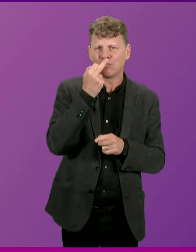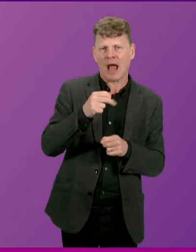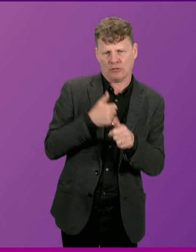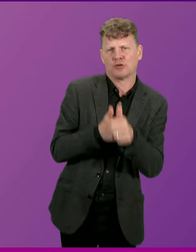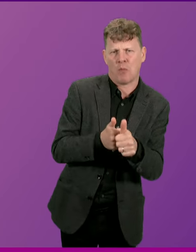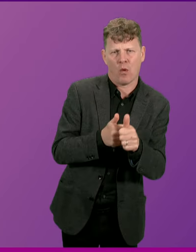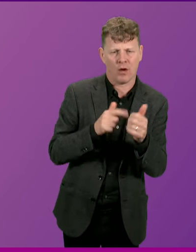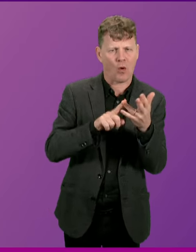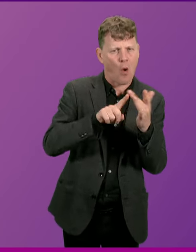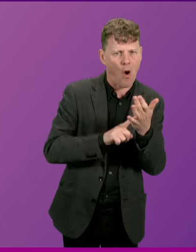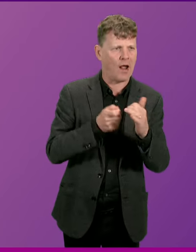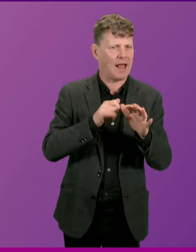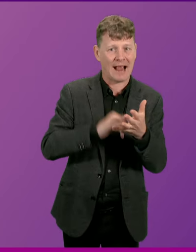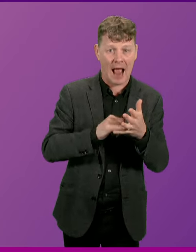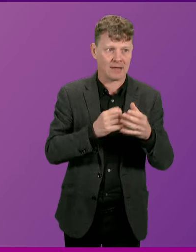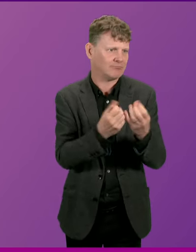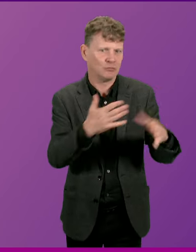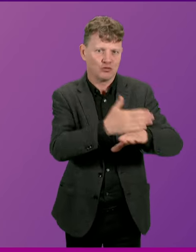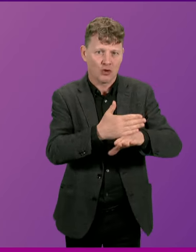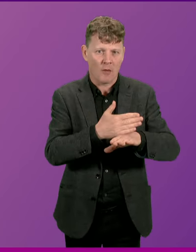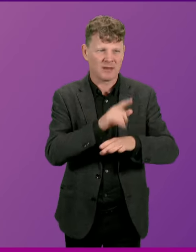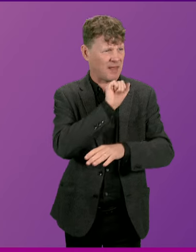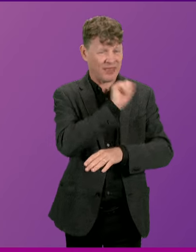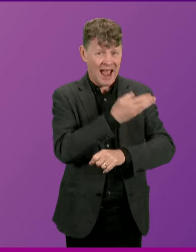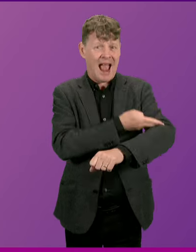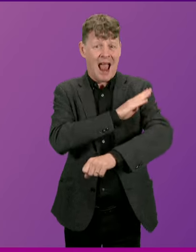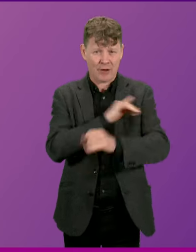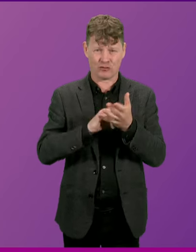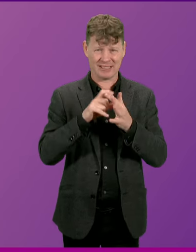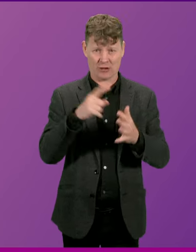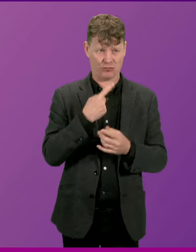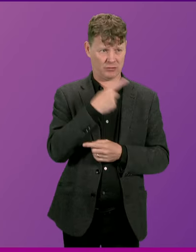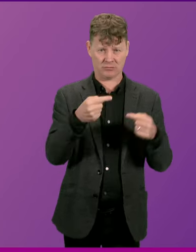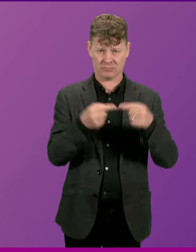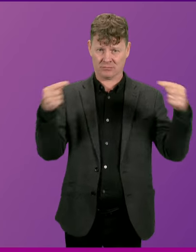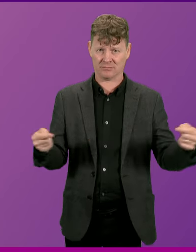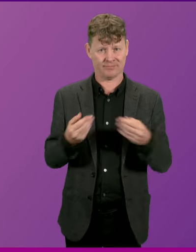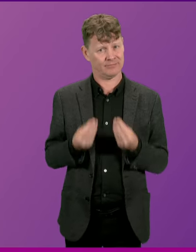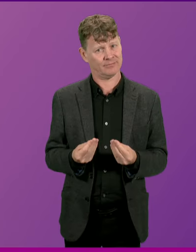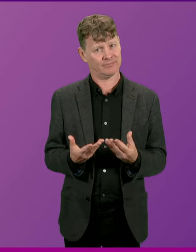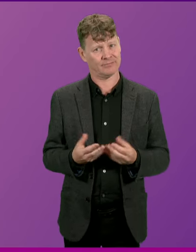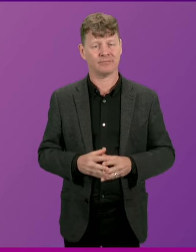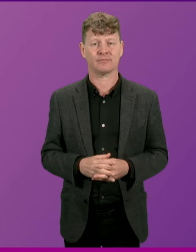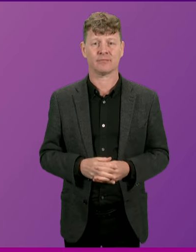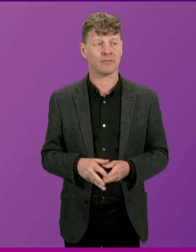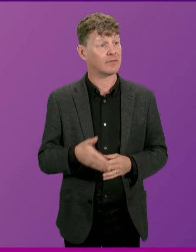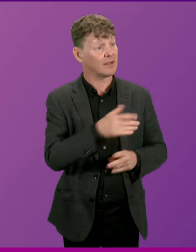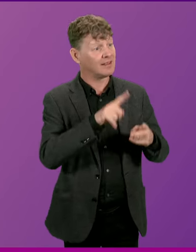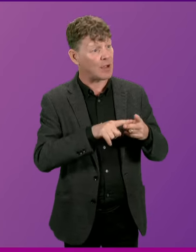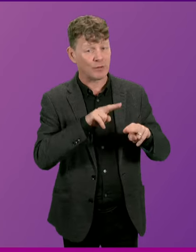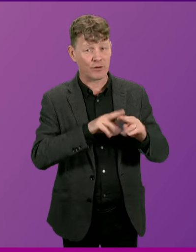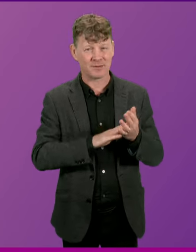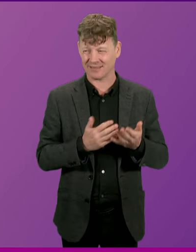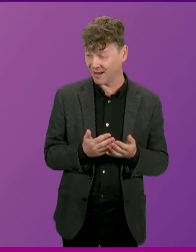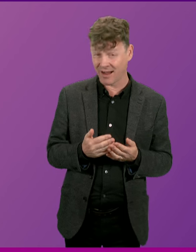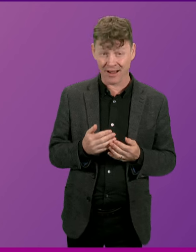and the jobs that are crucial to it when their own Energy Secretary says that? Deputy First Minister. Very difficult to believe